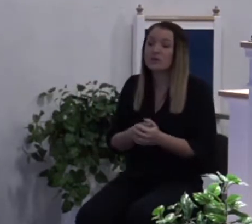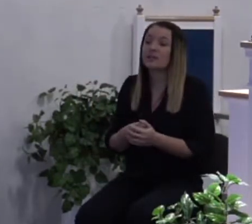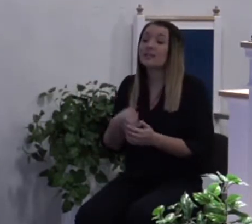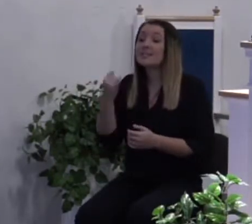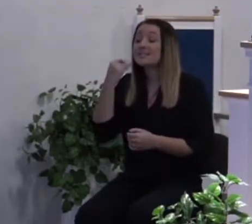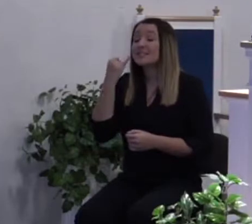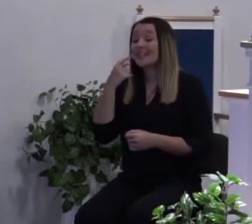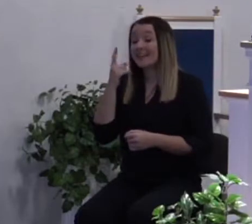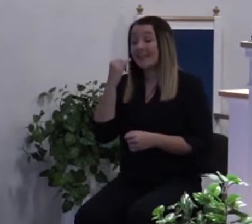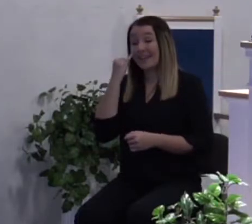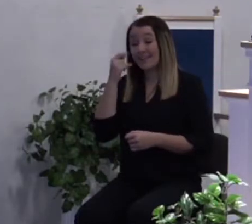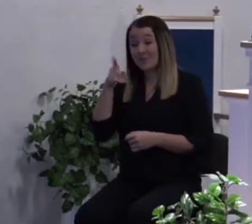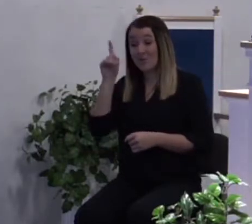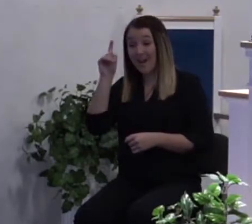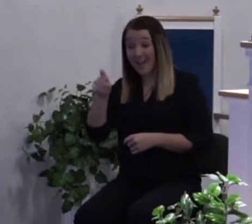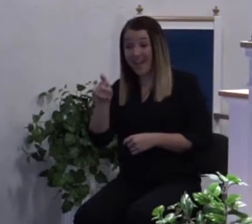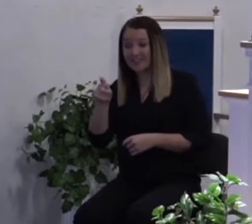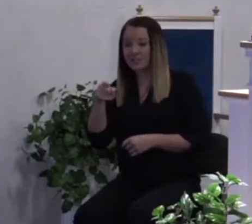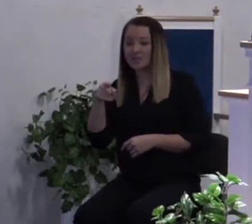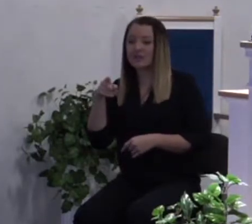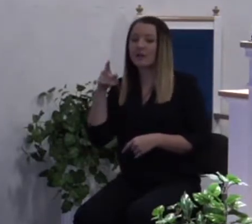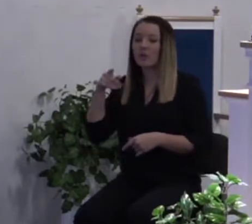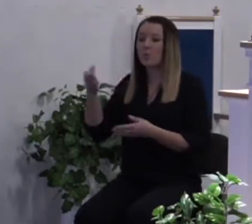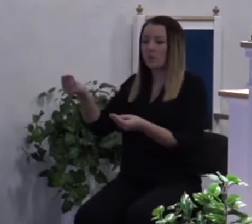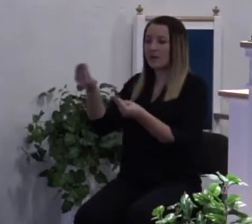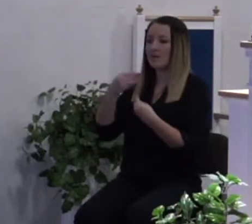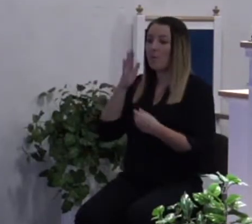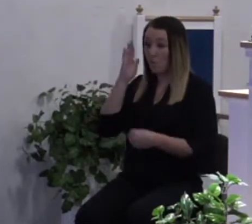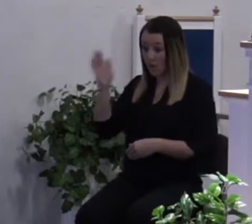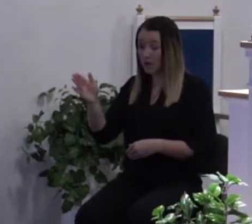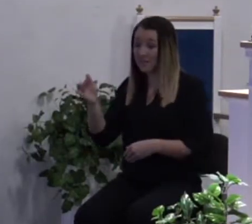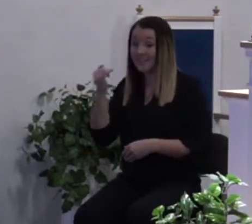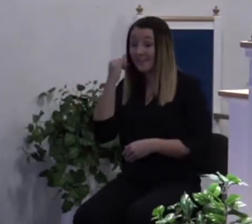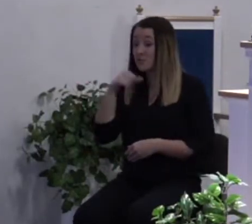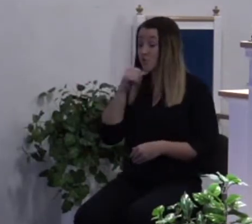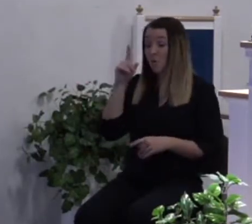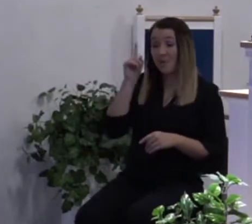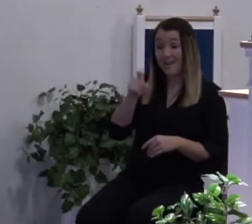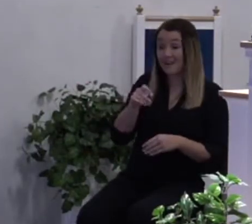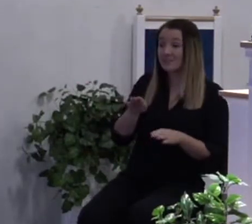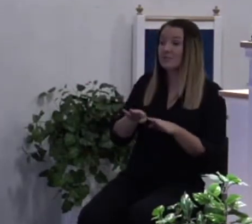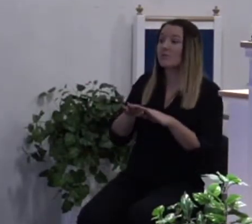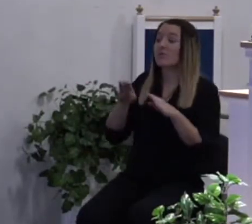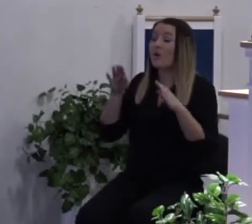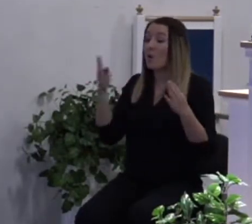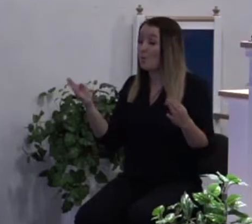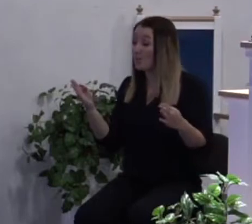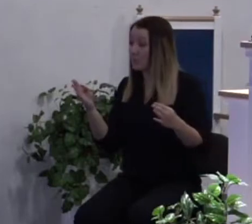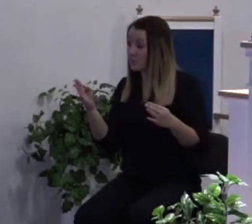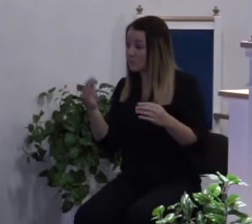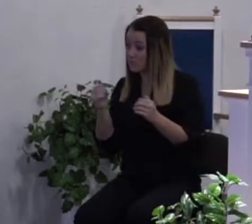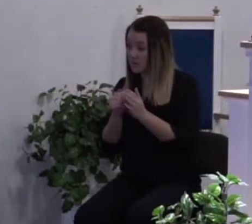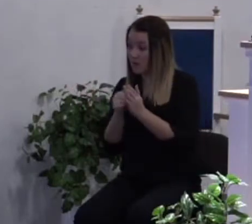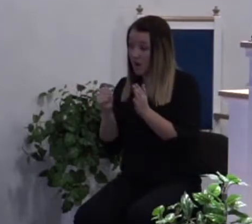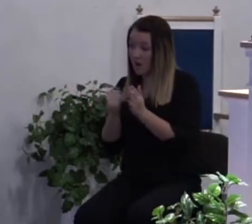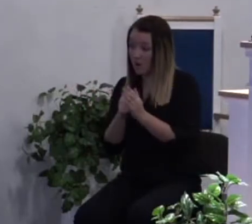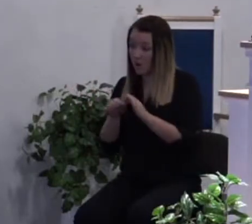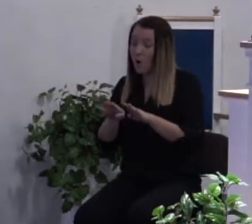ask it shall be given. If you knock it shall be opened. If you seek you shall find. That is not talking